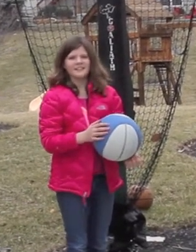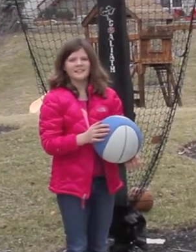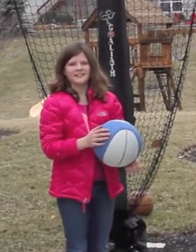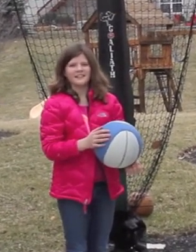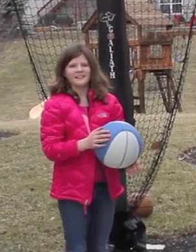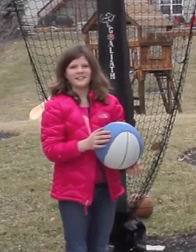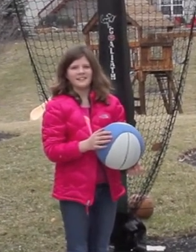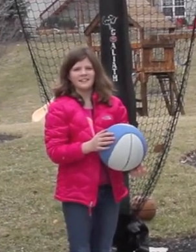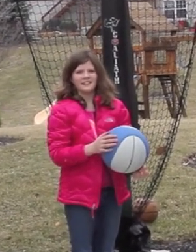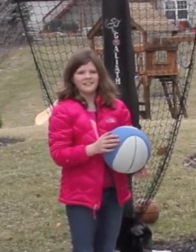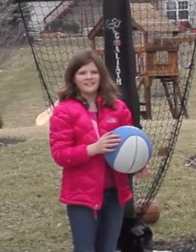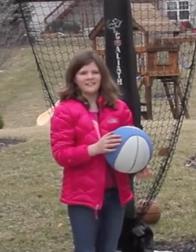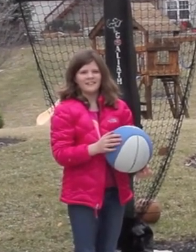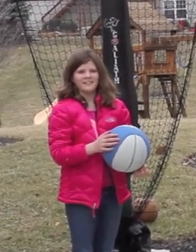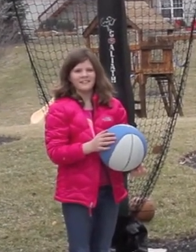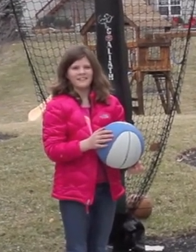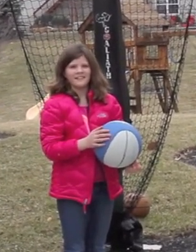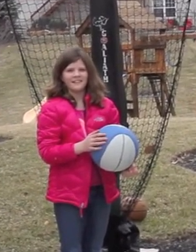Then you need the iPhone!